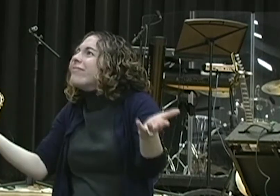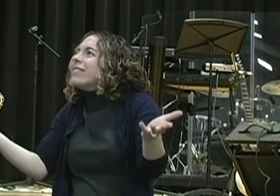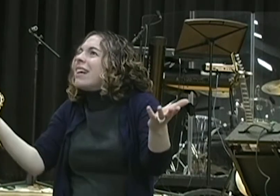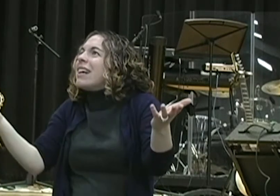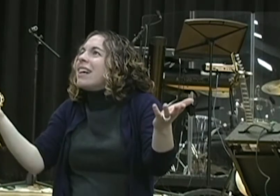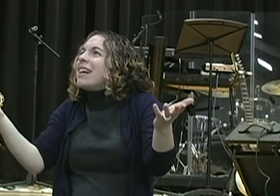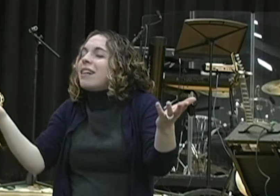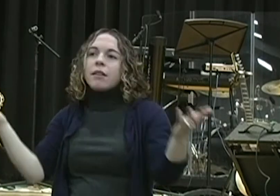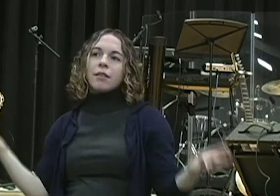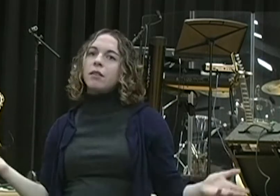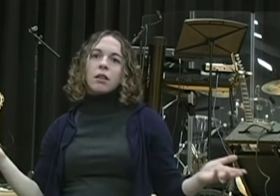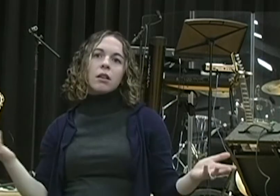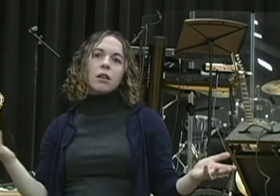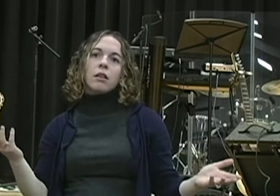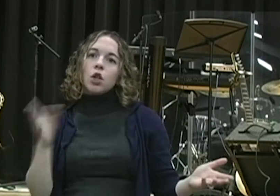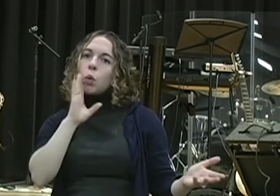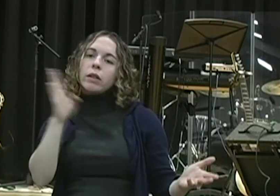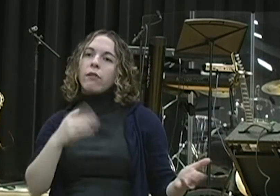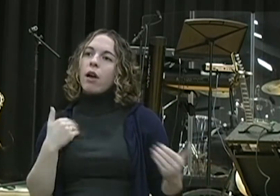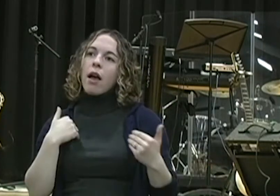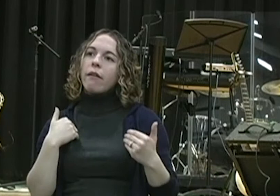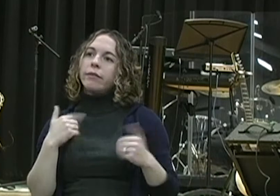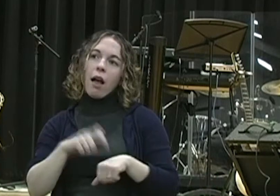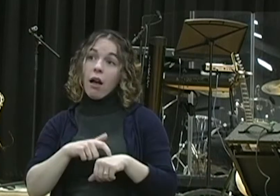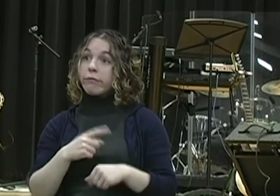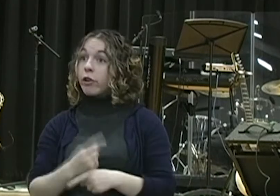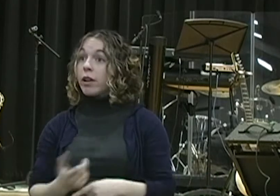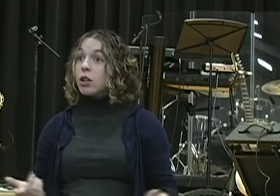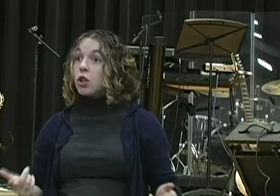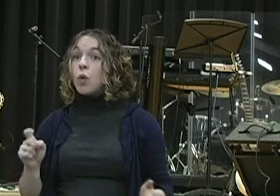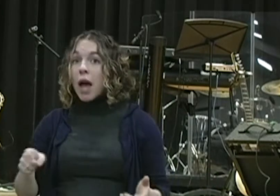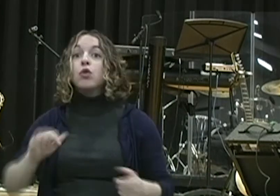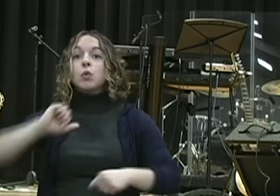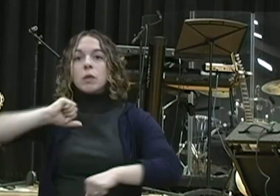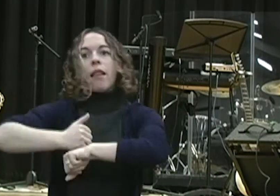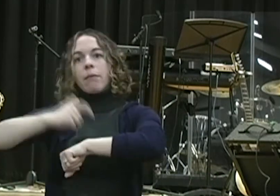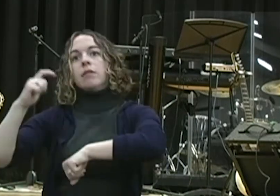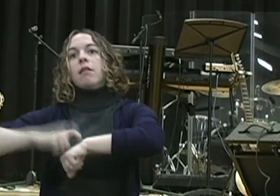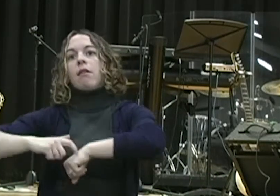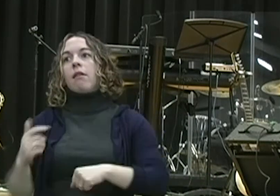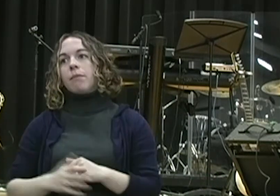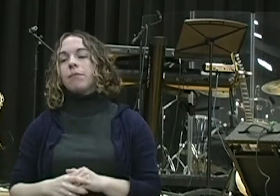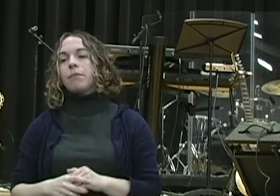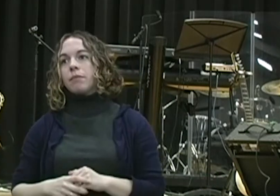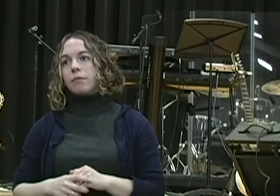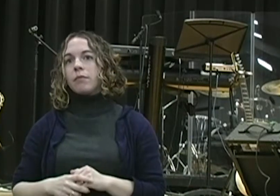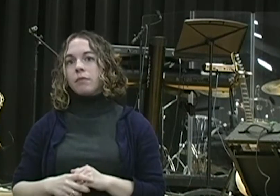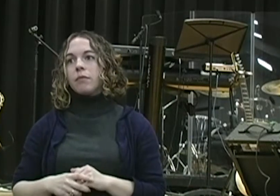I am mean. That was Tiffany hurt herself snowboarding really bad. And so you guys keep her in prayer. Can you say amen? Okay.